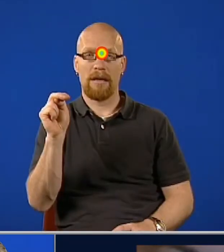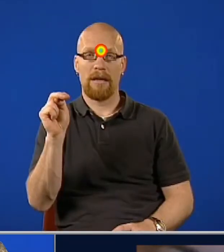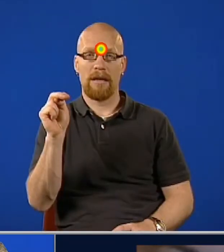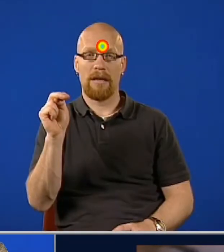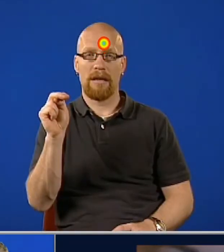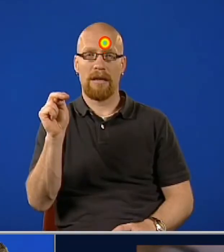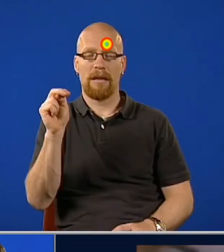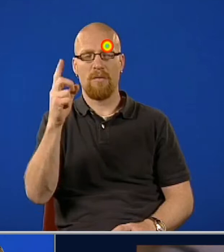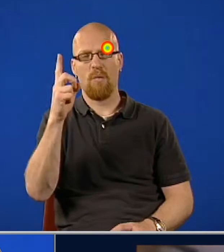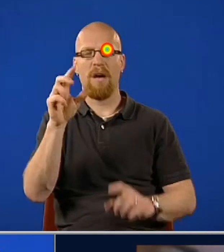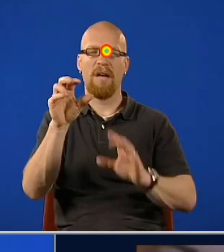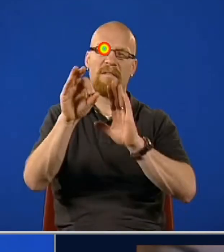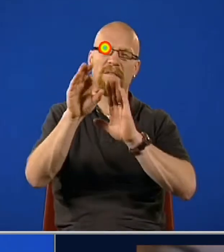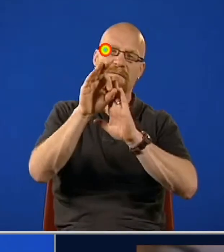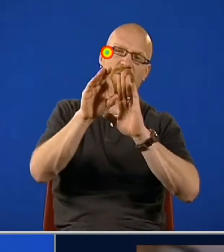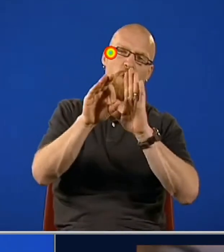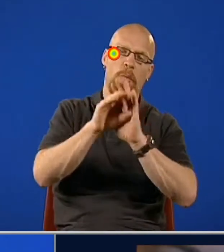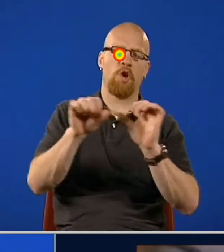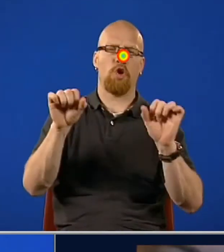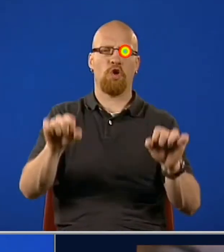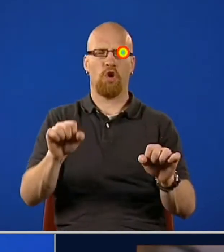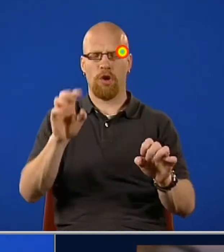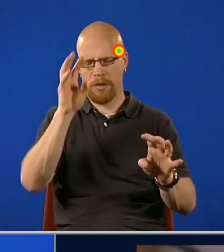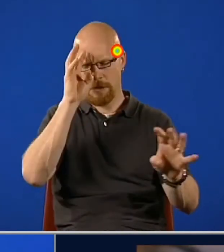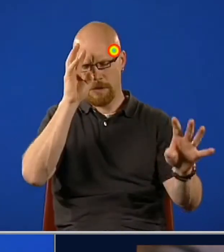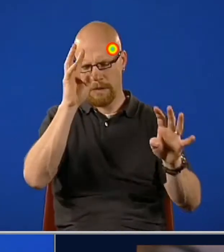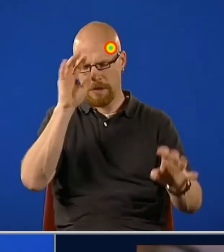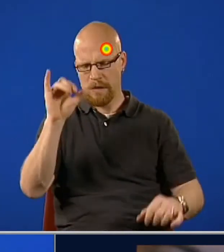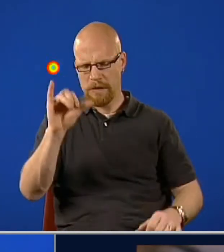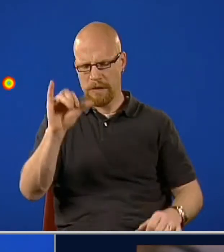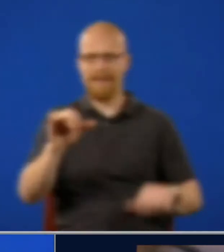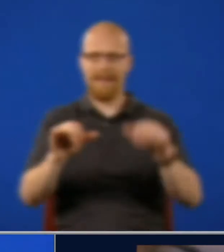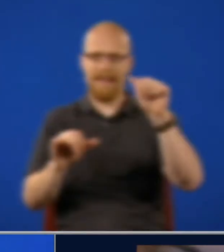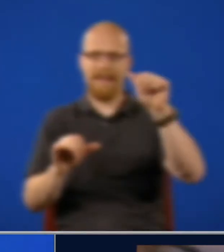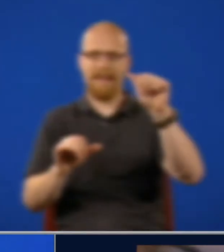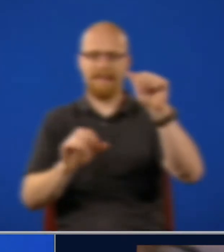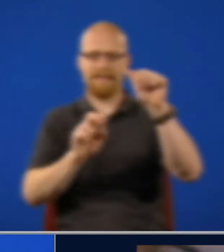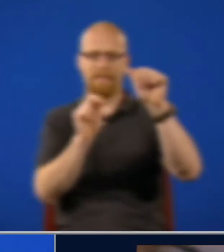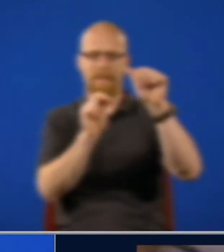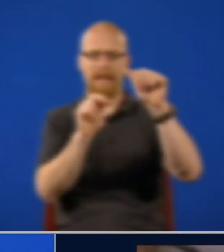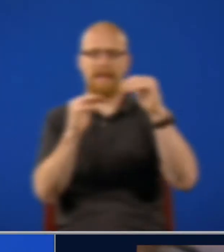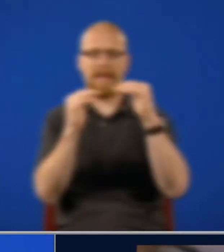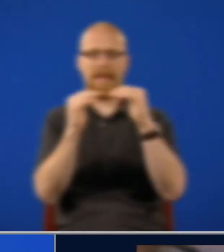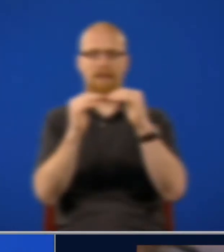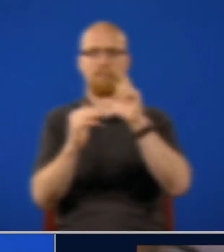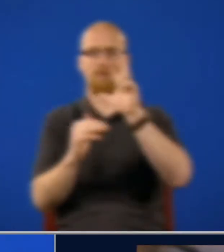So that's one formula that we could come up with. If sub n is...